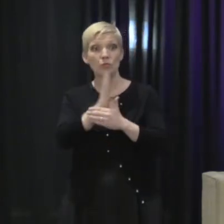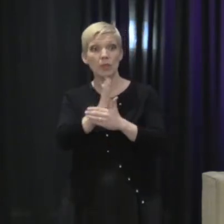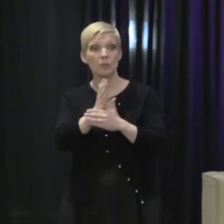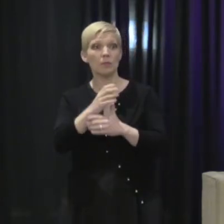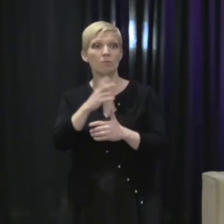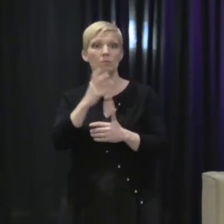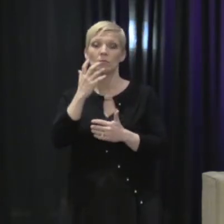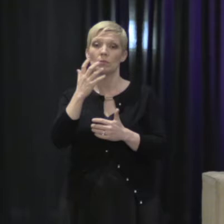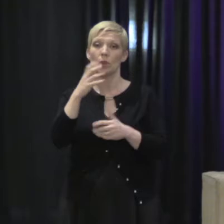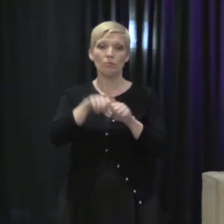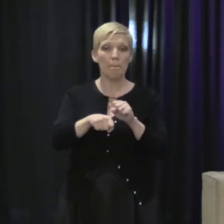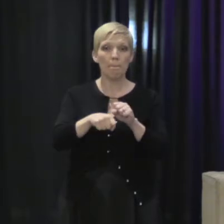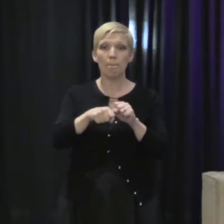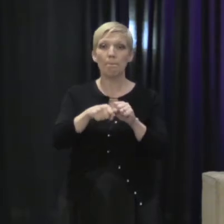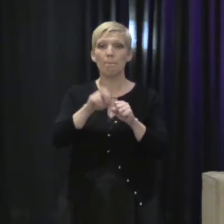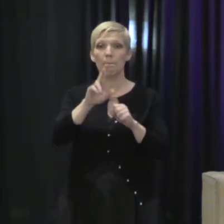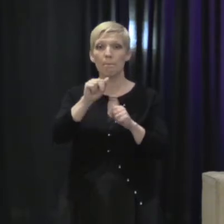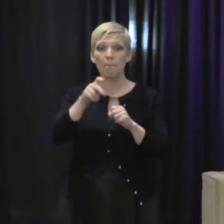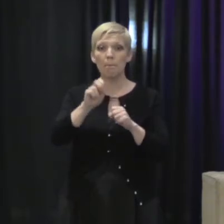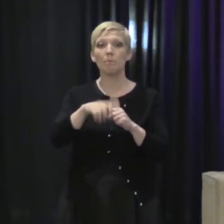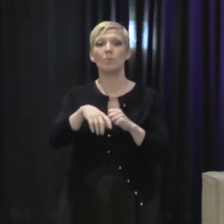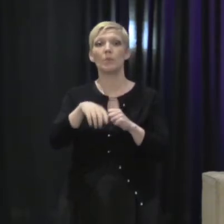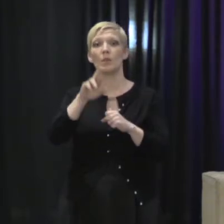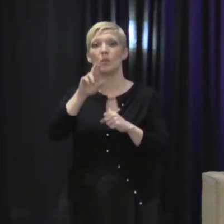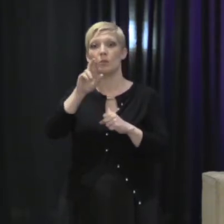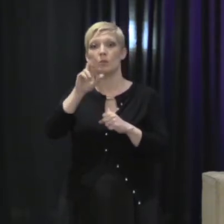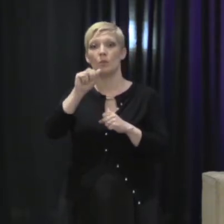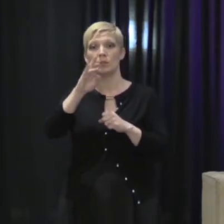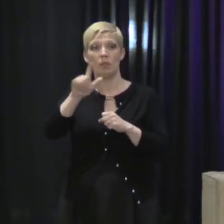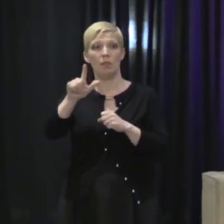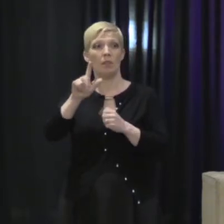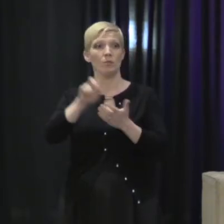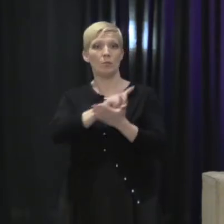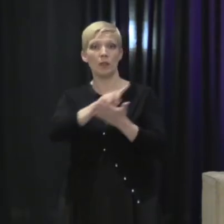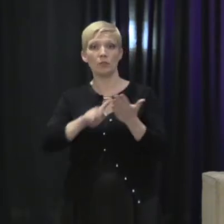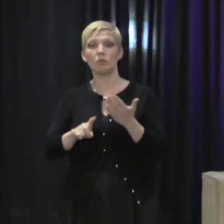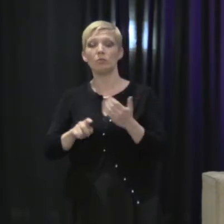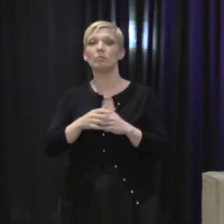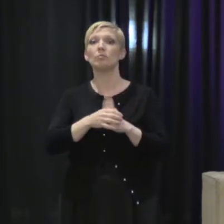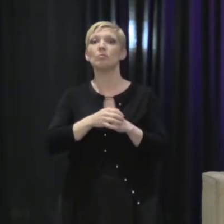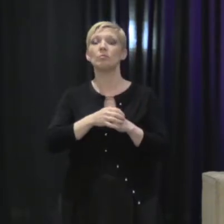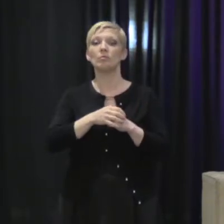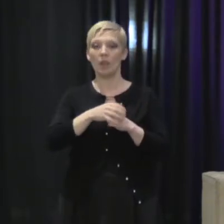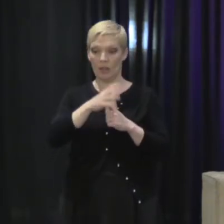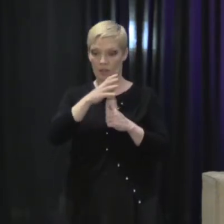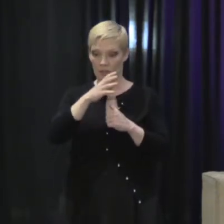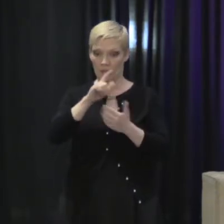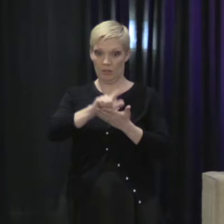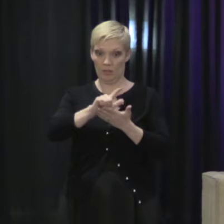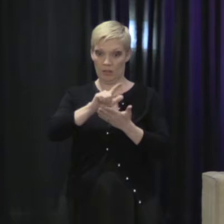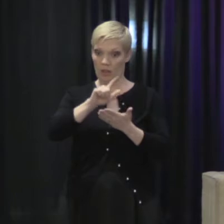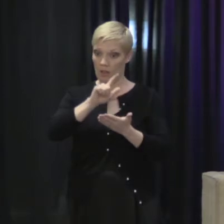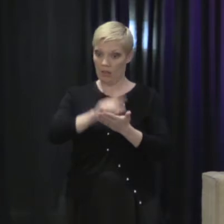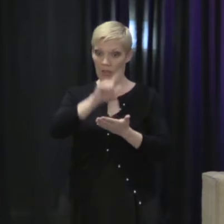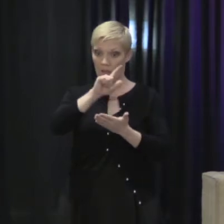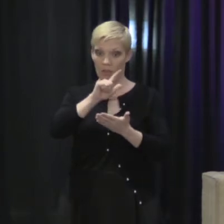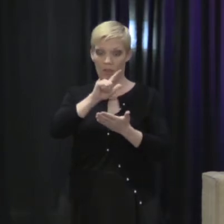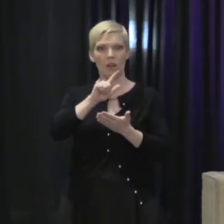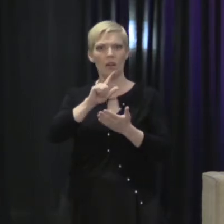including rape, or things like racial discrimination. Nominally illegal, but still widely practiced.